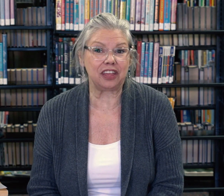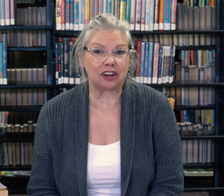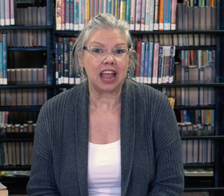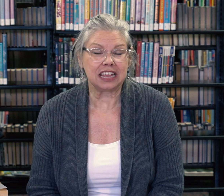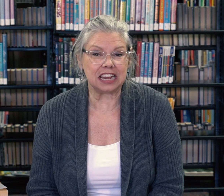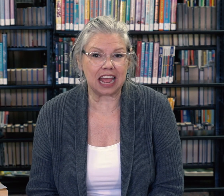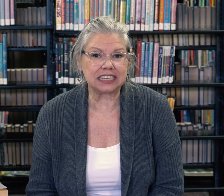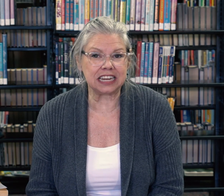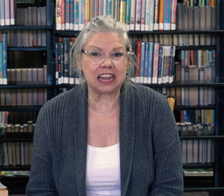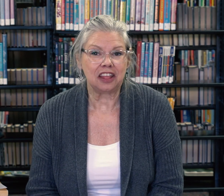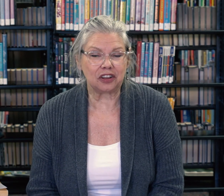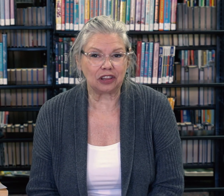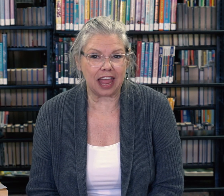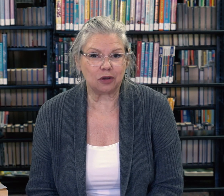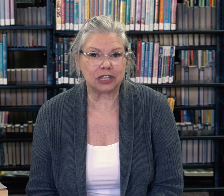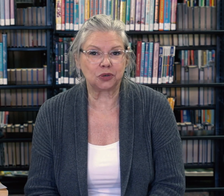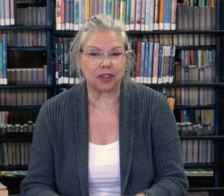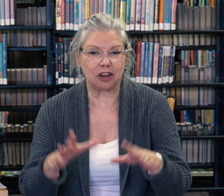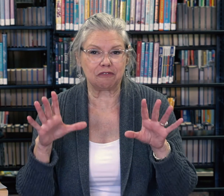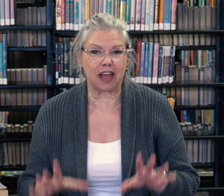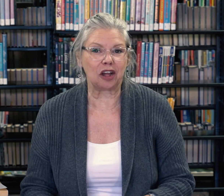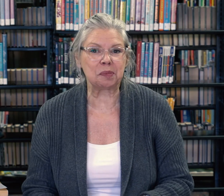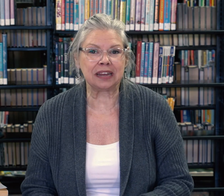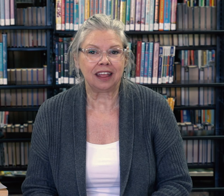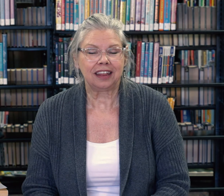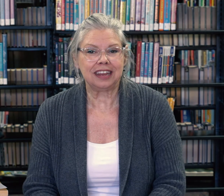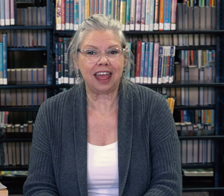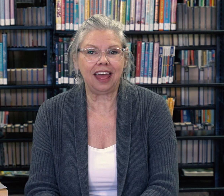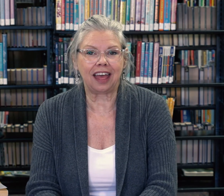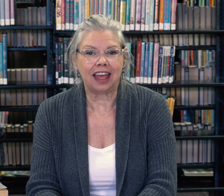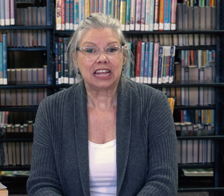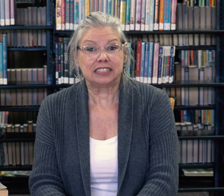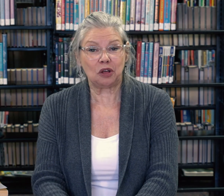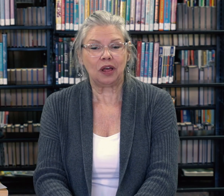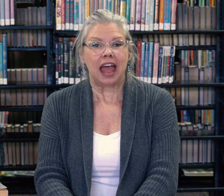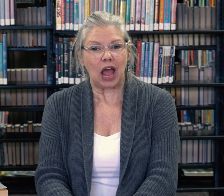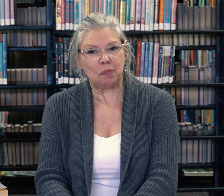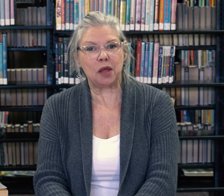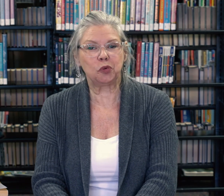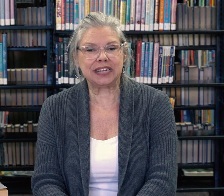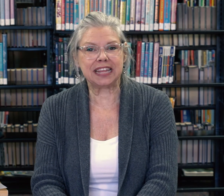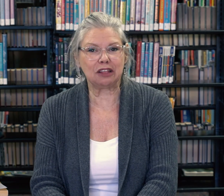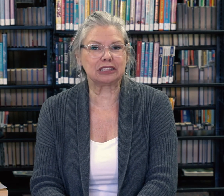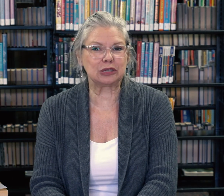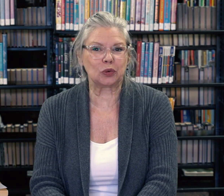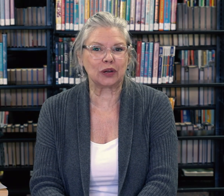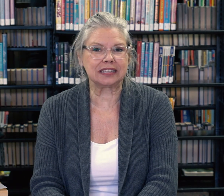they're connecting their language with their environment yeah so help them retell the stories